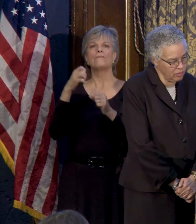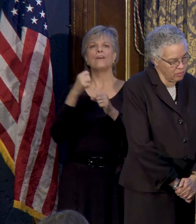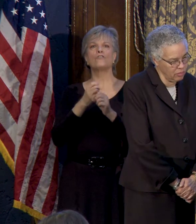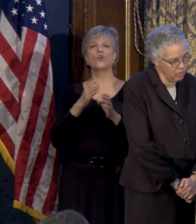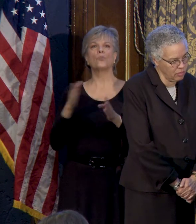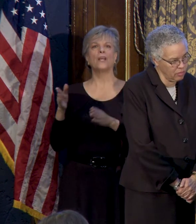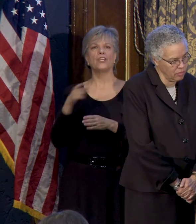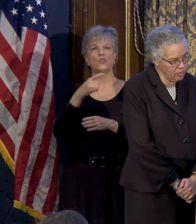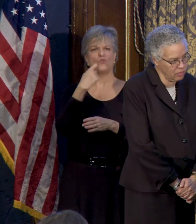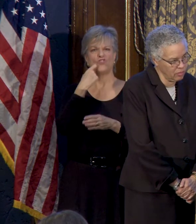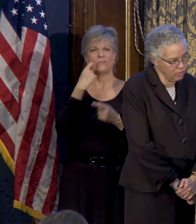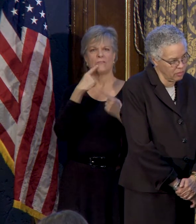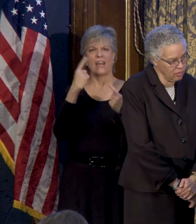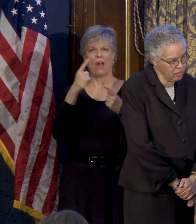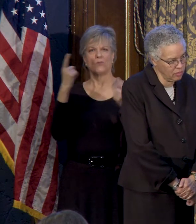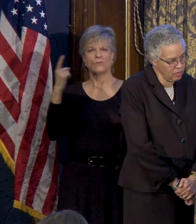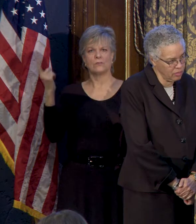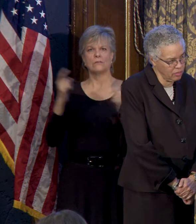that you've announced,